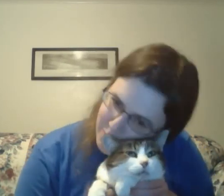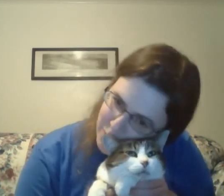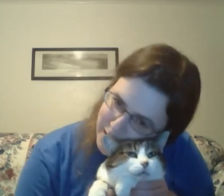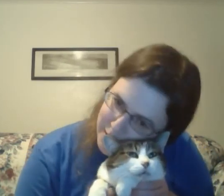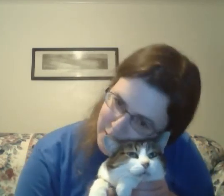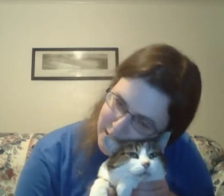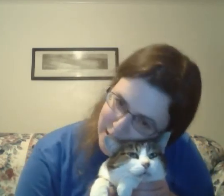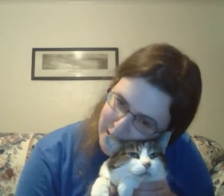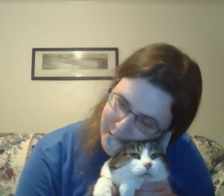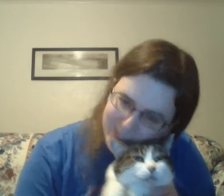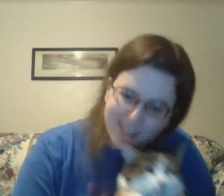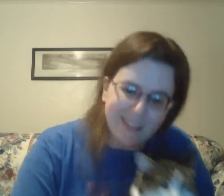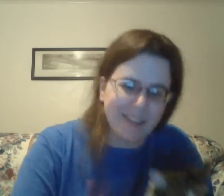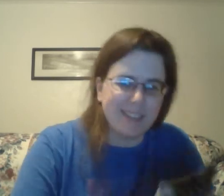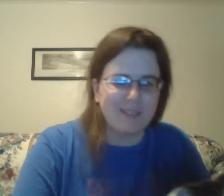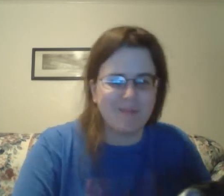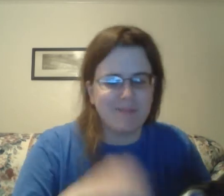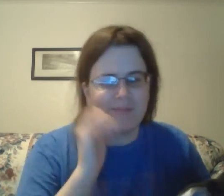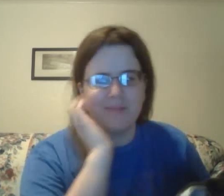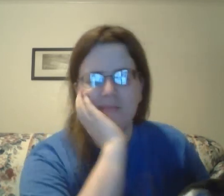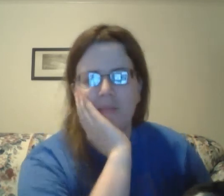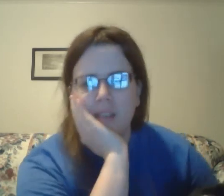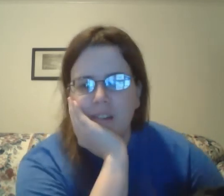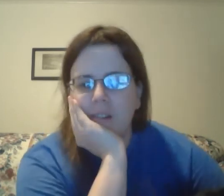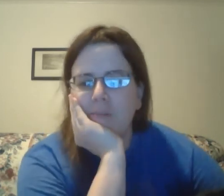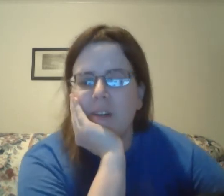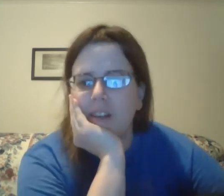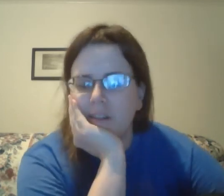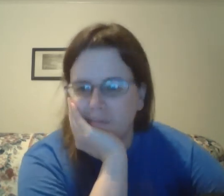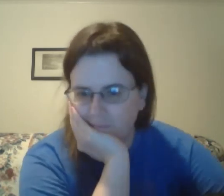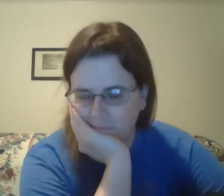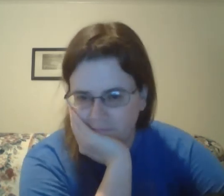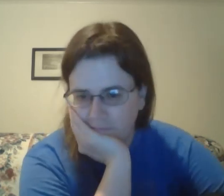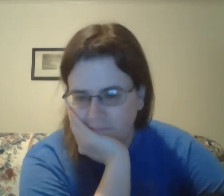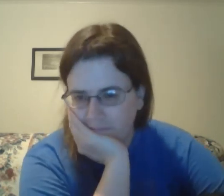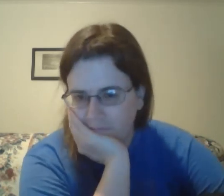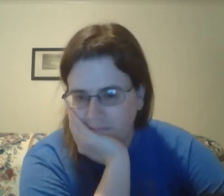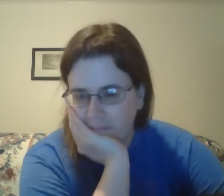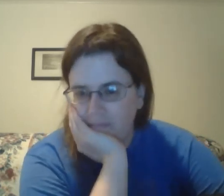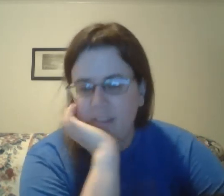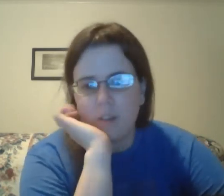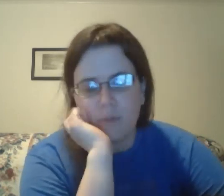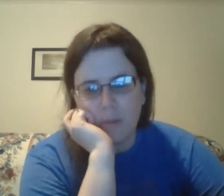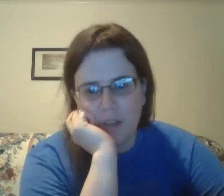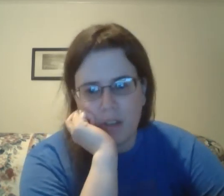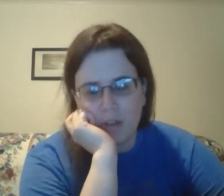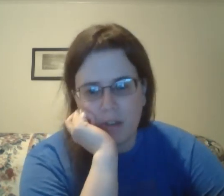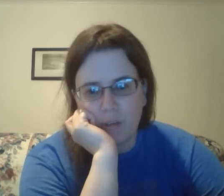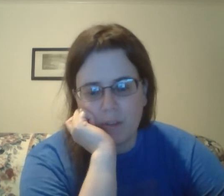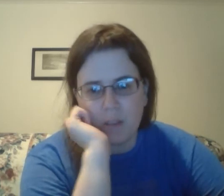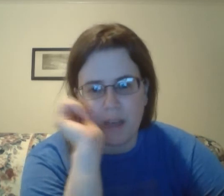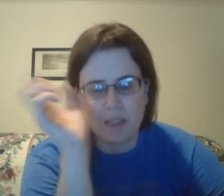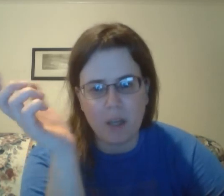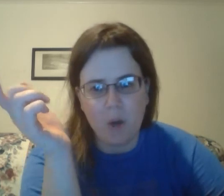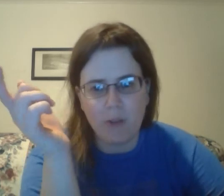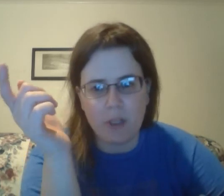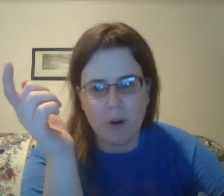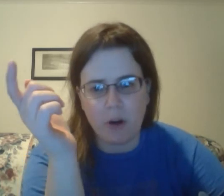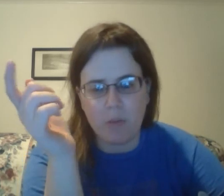Hi, little kitty here. Sorry. But, um, that's pretty much it. I'm expecting, hopefully DeMarco